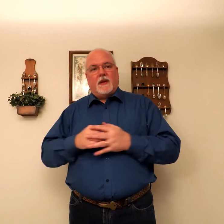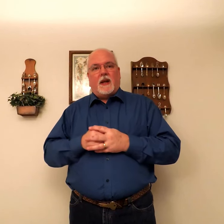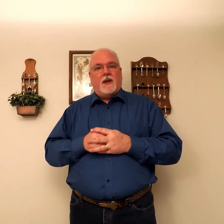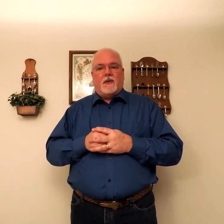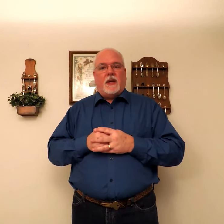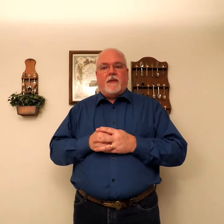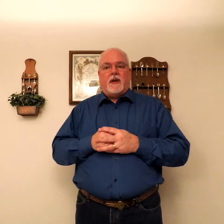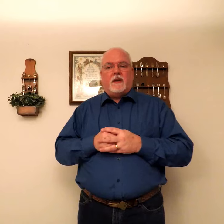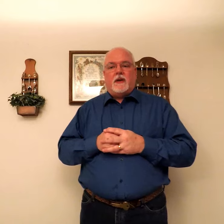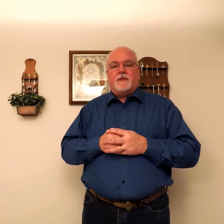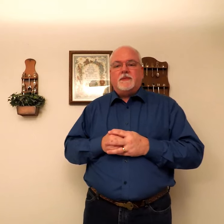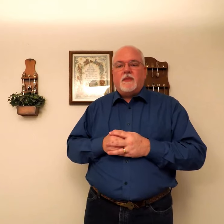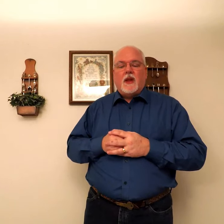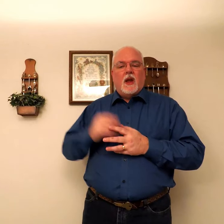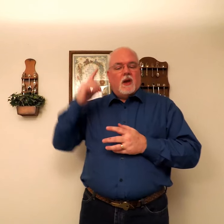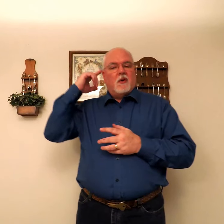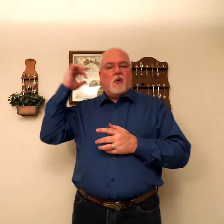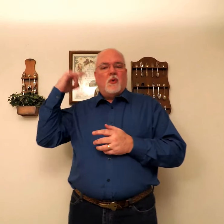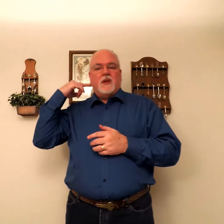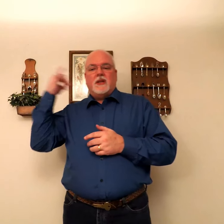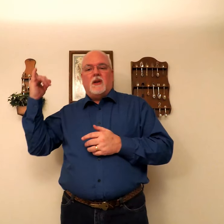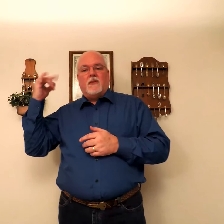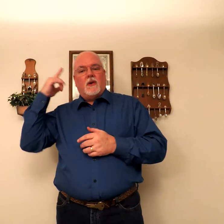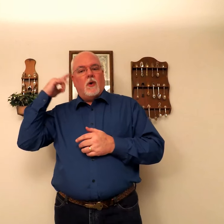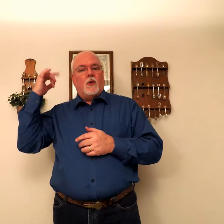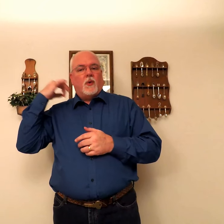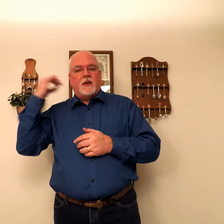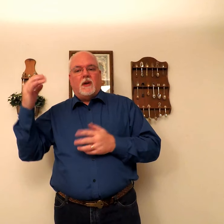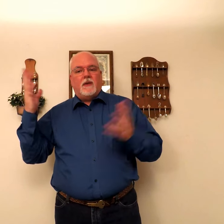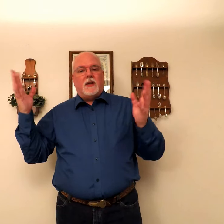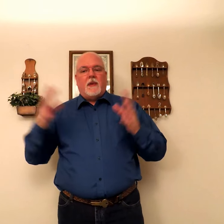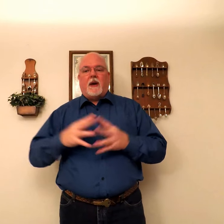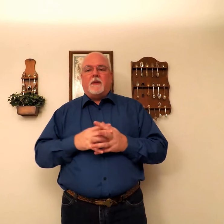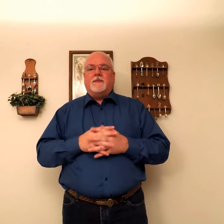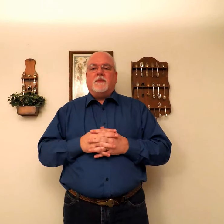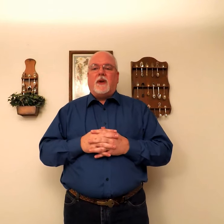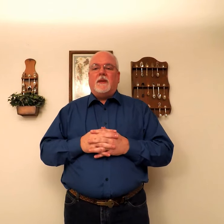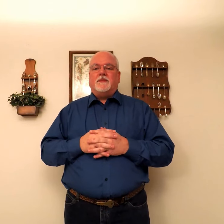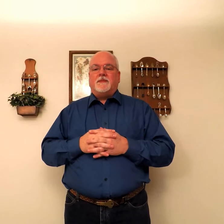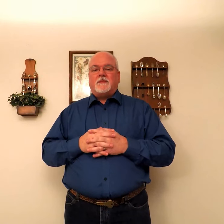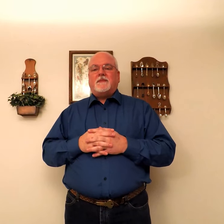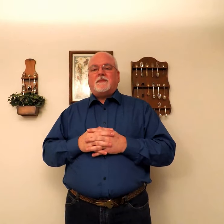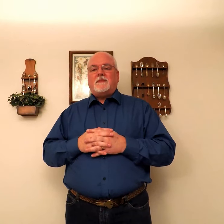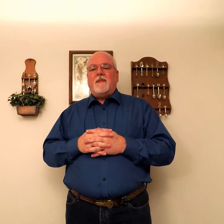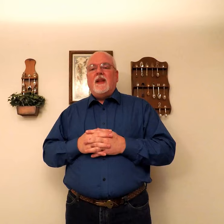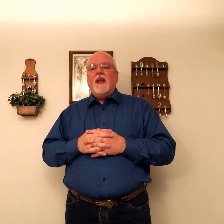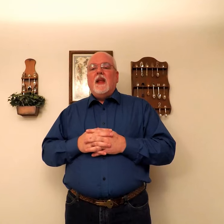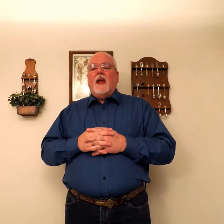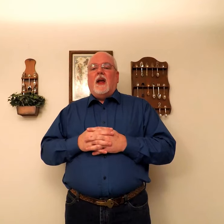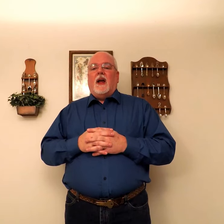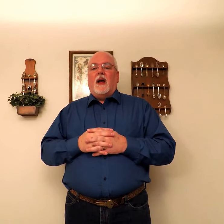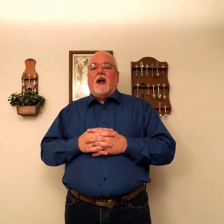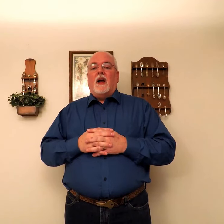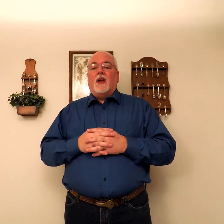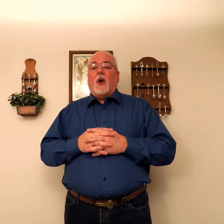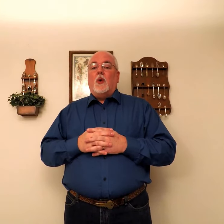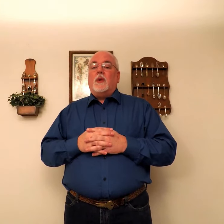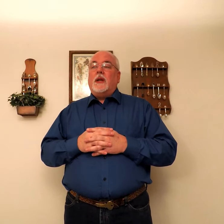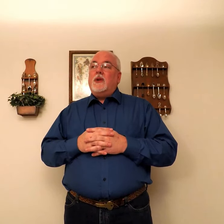Okay. You don't need to have it in there. Gold and silver. Gold or silver. Doesn't matter. Right. Uh. Only